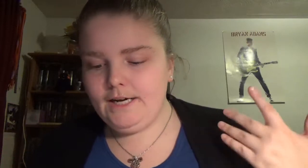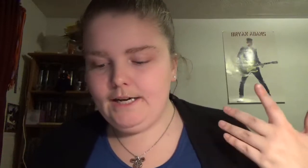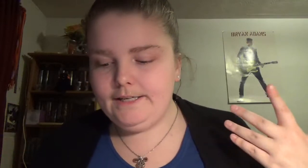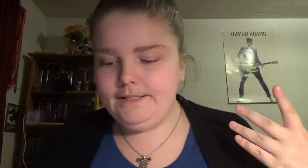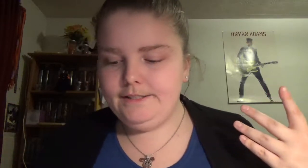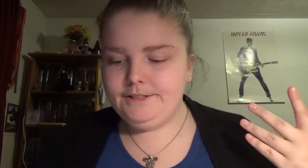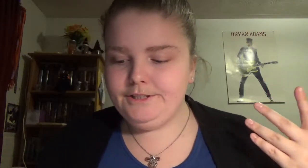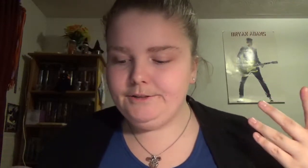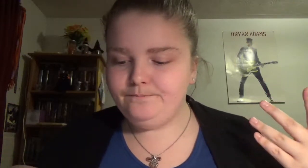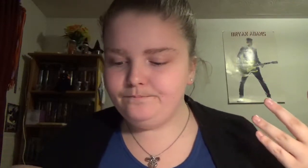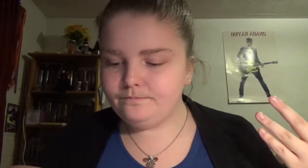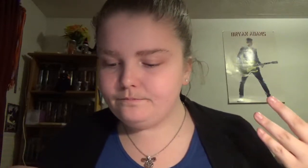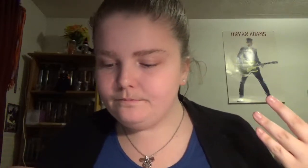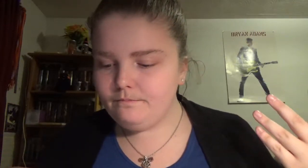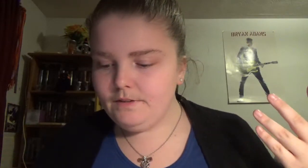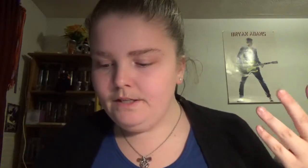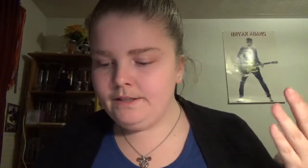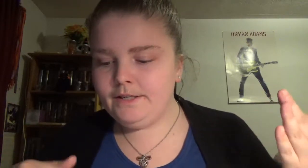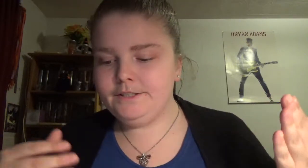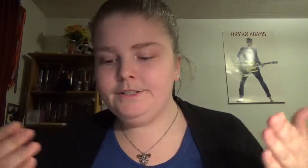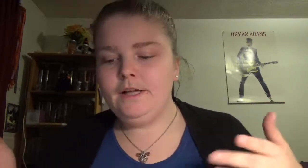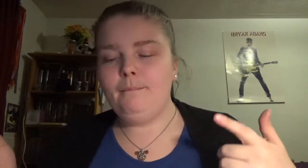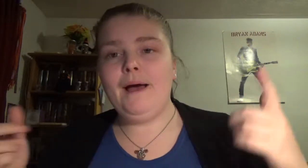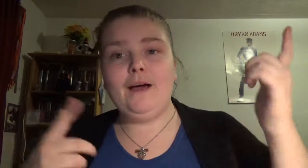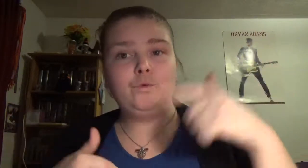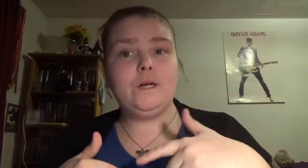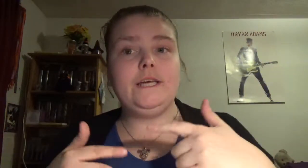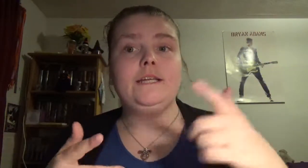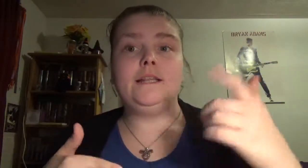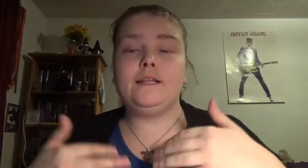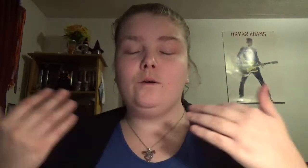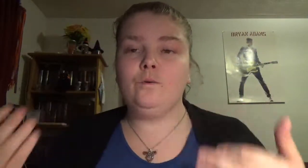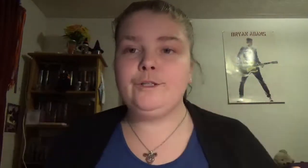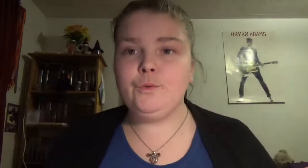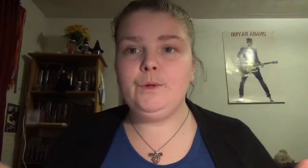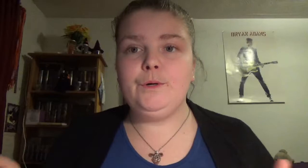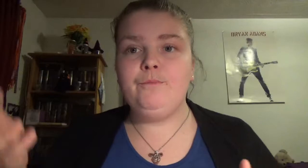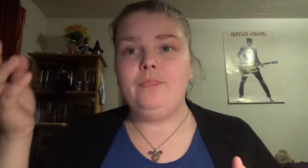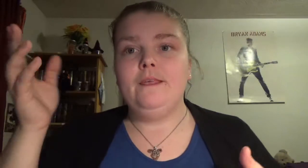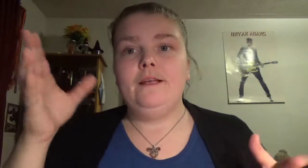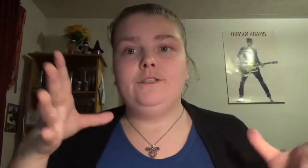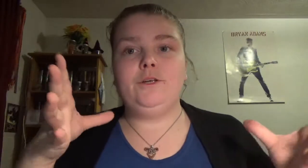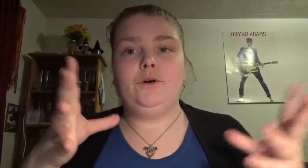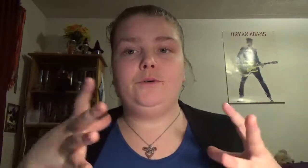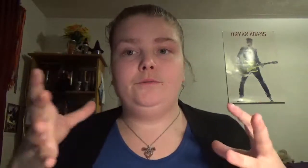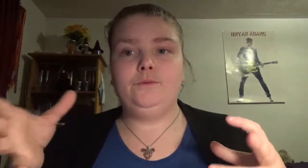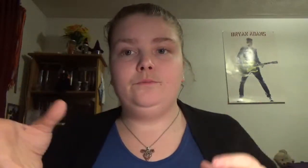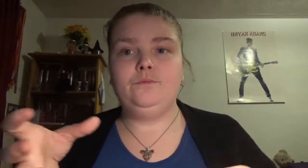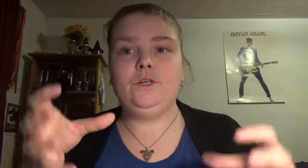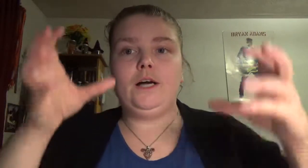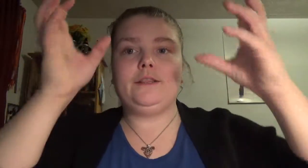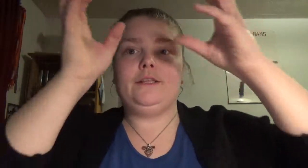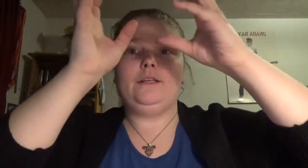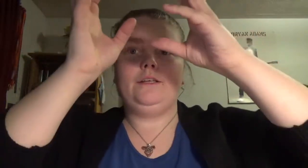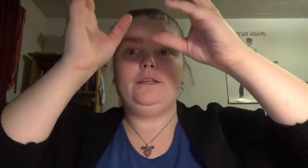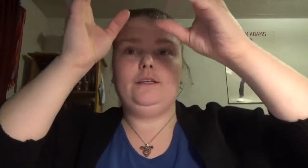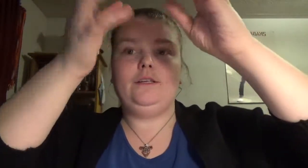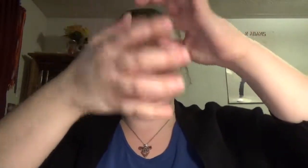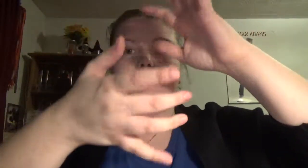there's path working and then a ritual so you got the here's